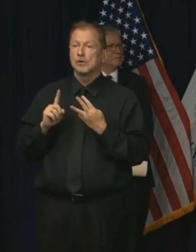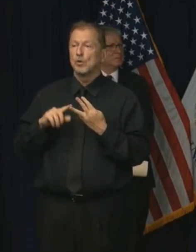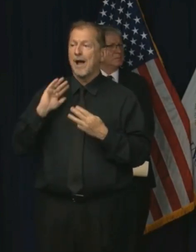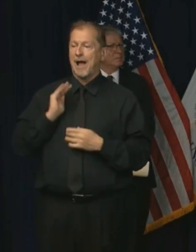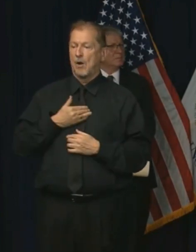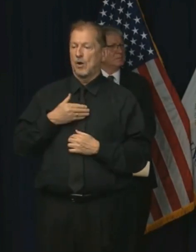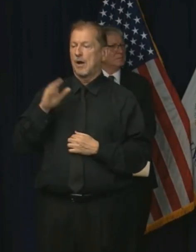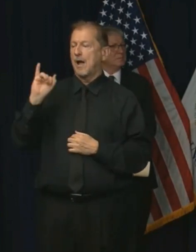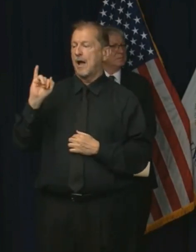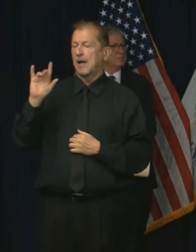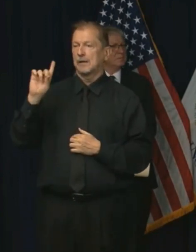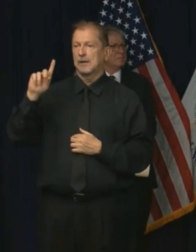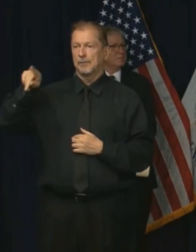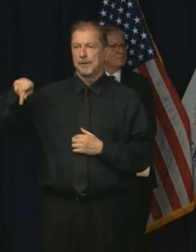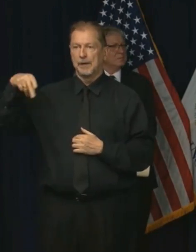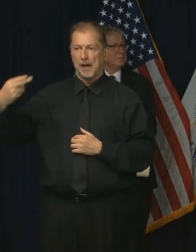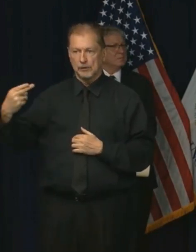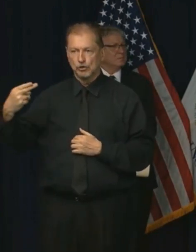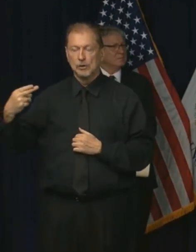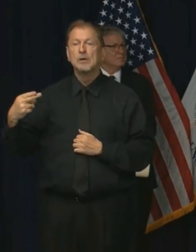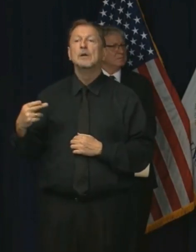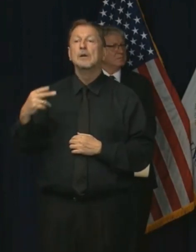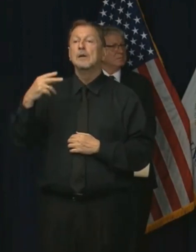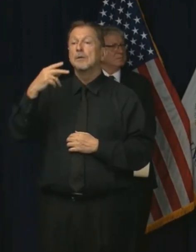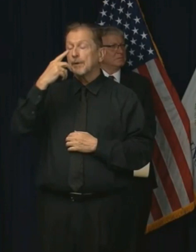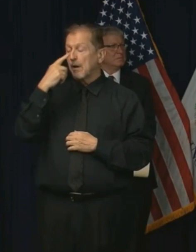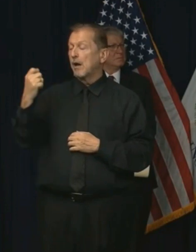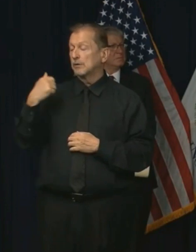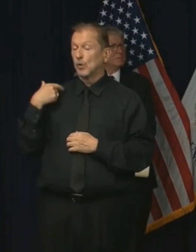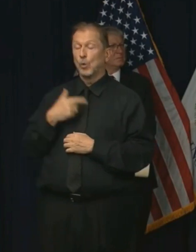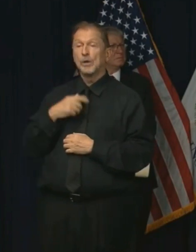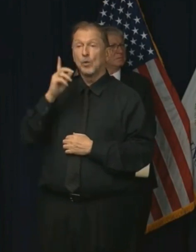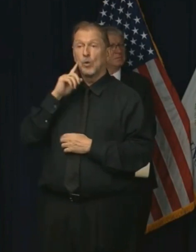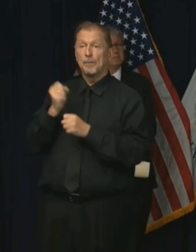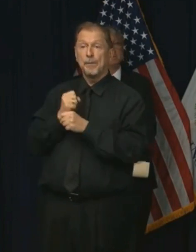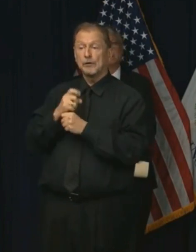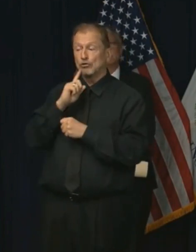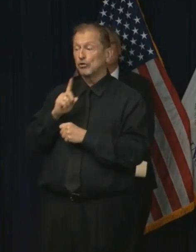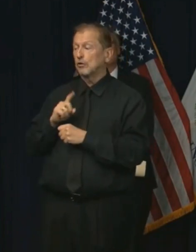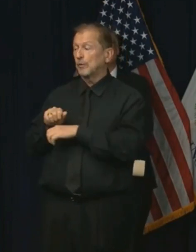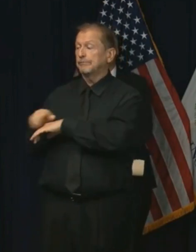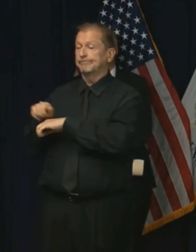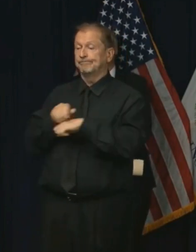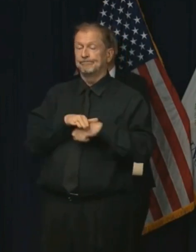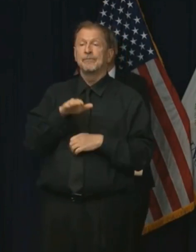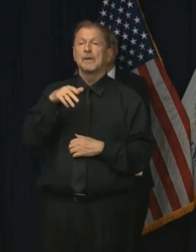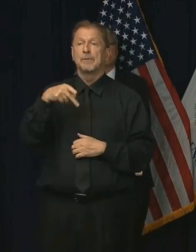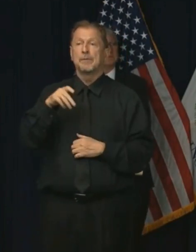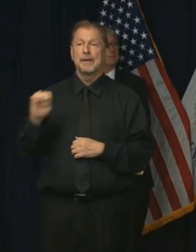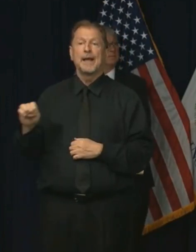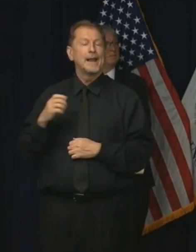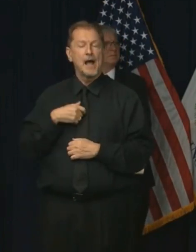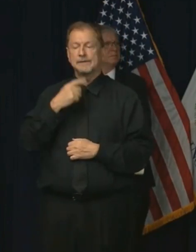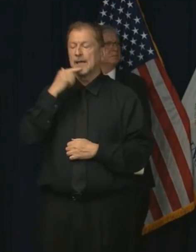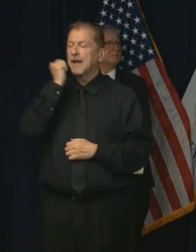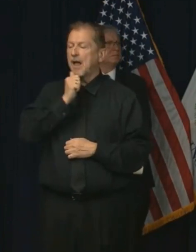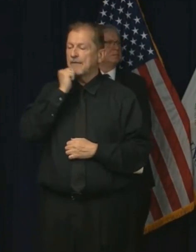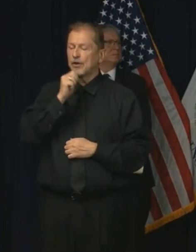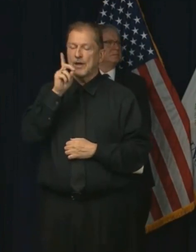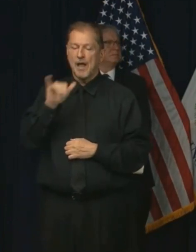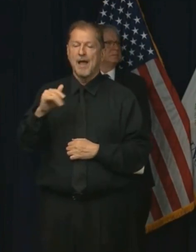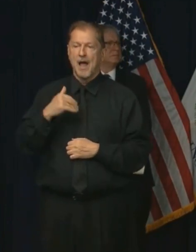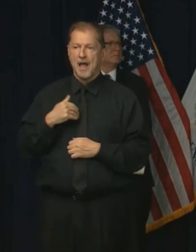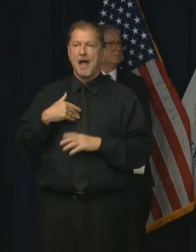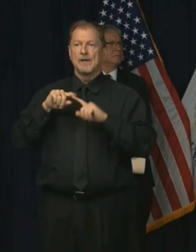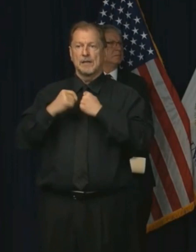IDPH because we will, and IEMA, we will make sure that there is PPE. And as I've said at every one of my press conferences, I have a team of